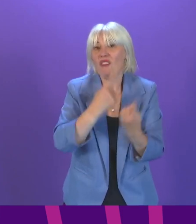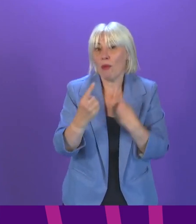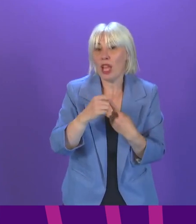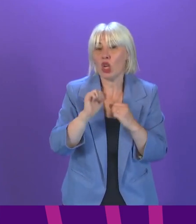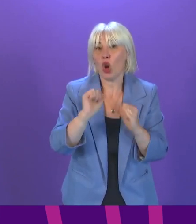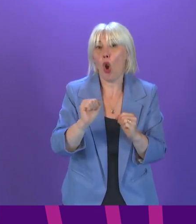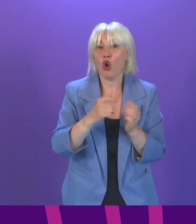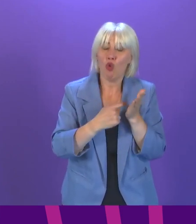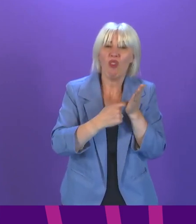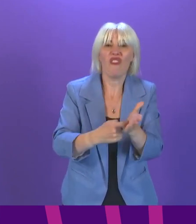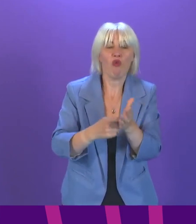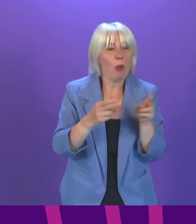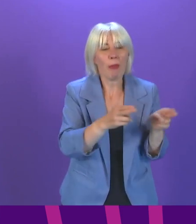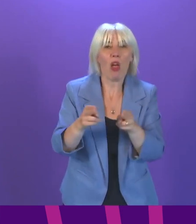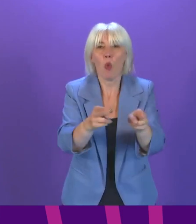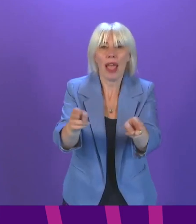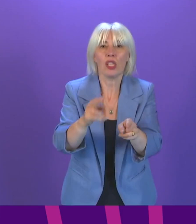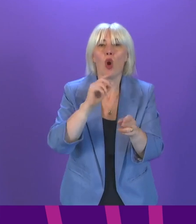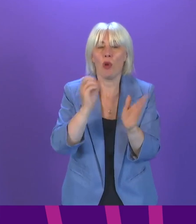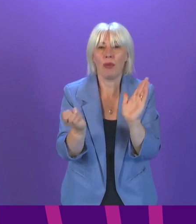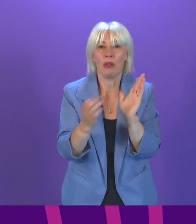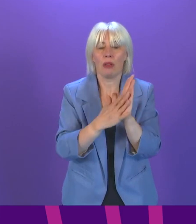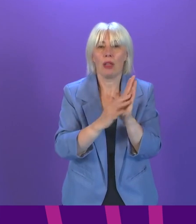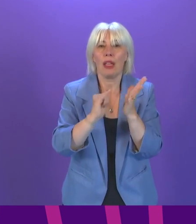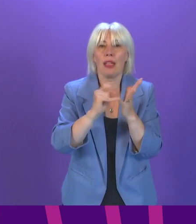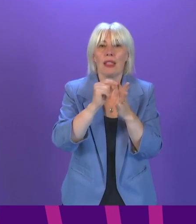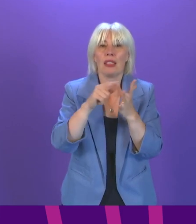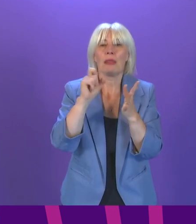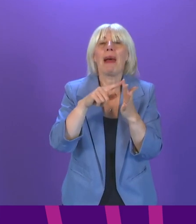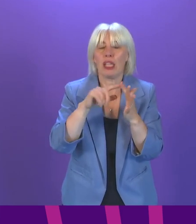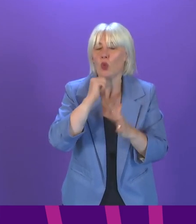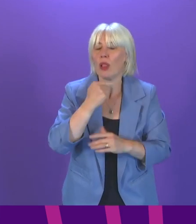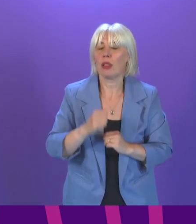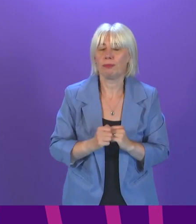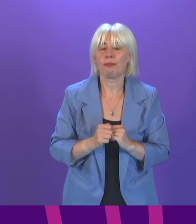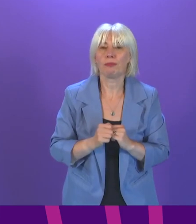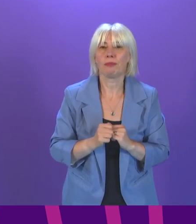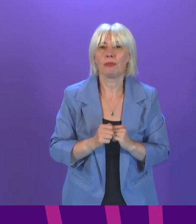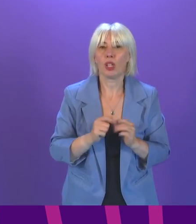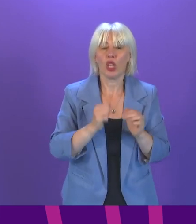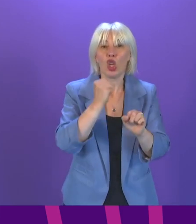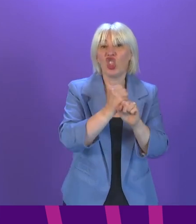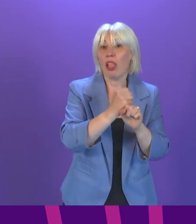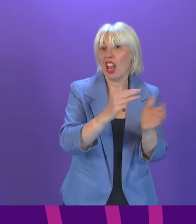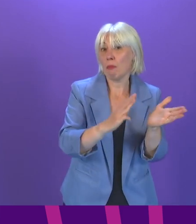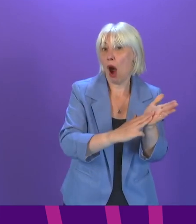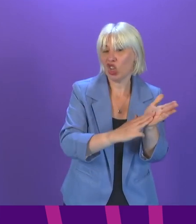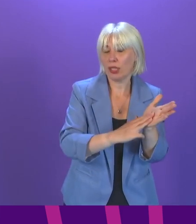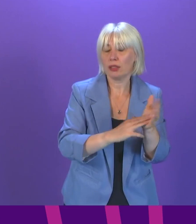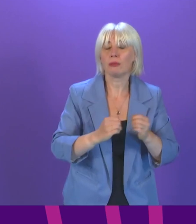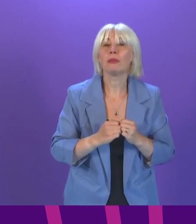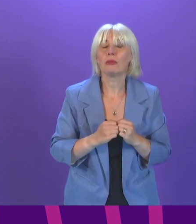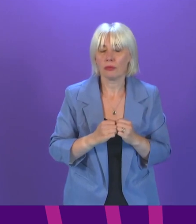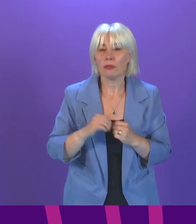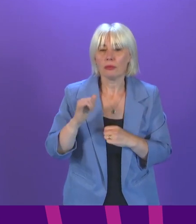various referral pathways are put in spice. Julian Martin, to be followed by John Mason. Thank you, Presiding Officer. First